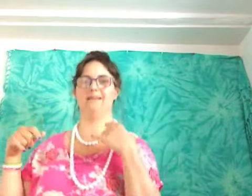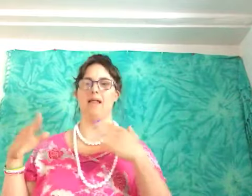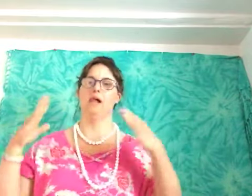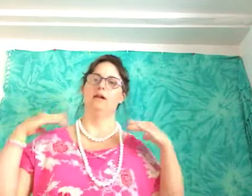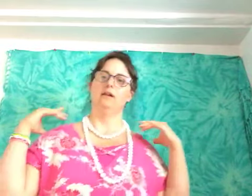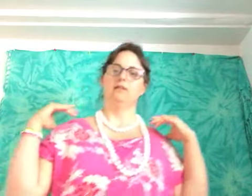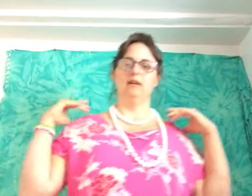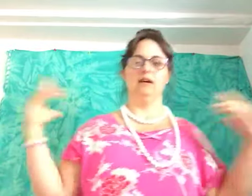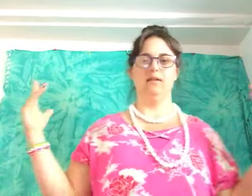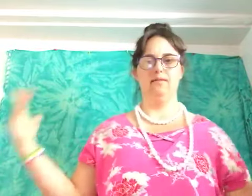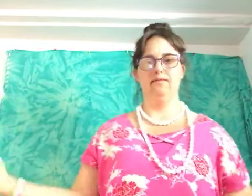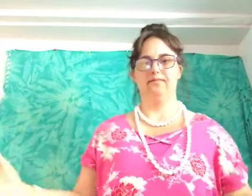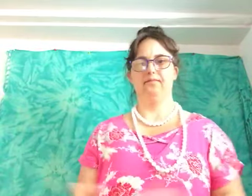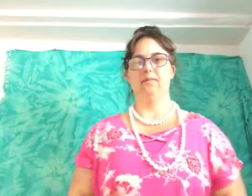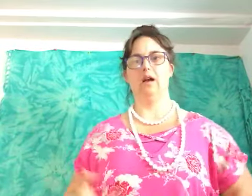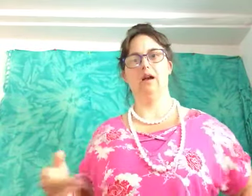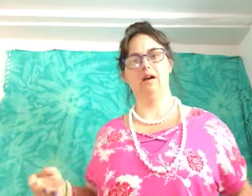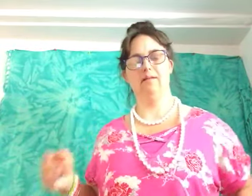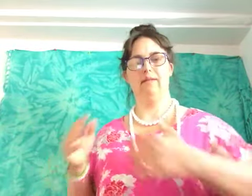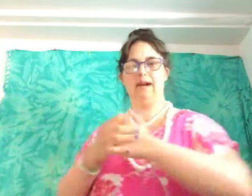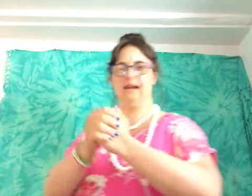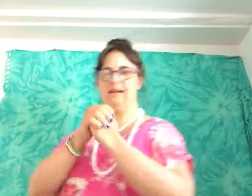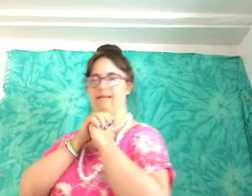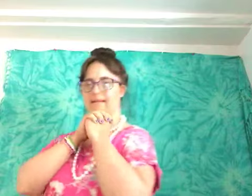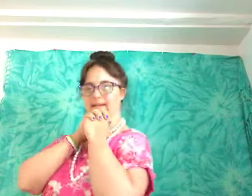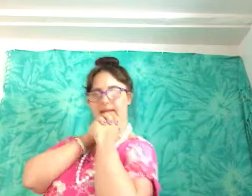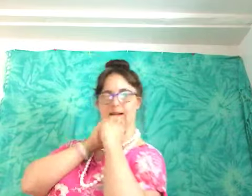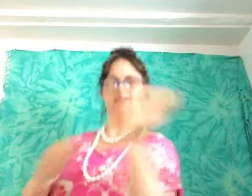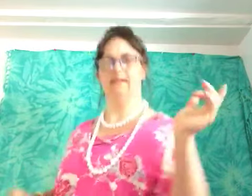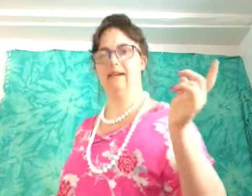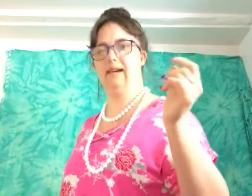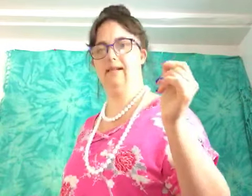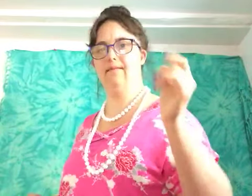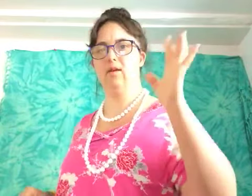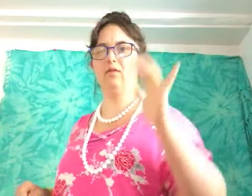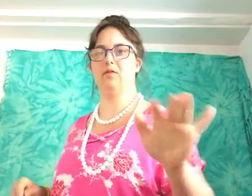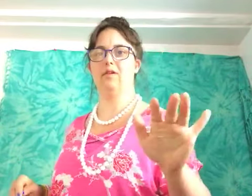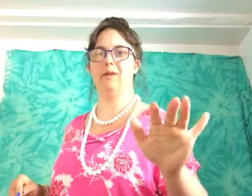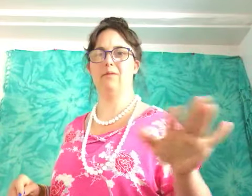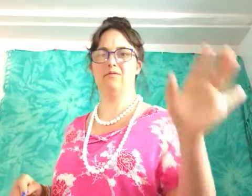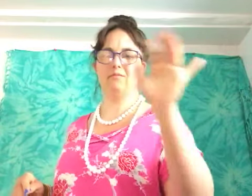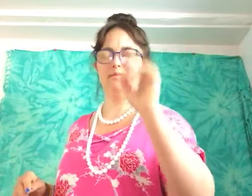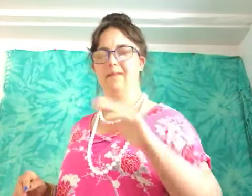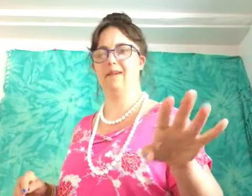uh uh and uh go to other people's uh